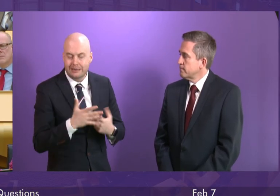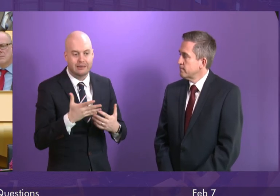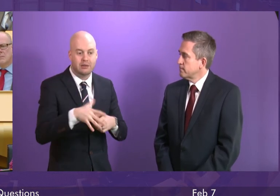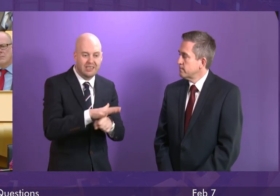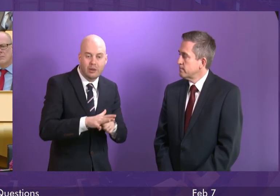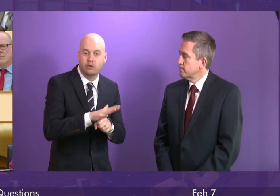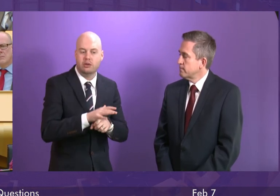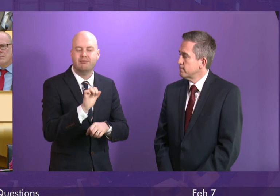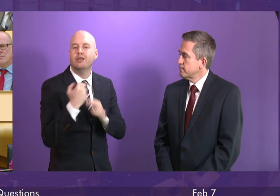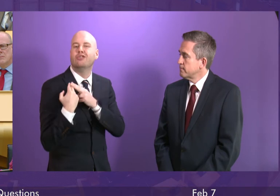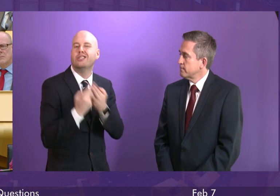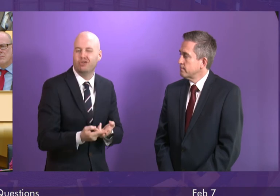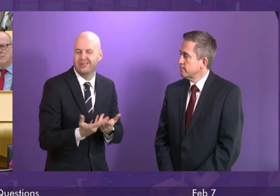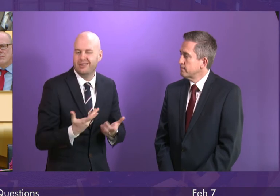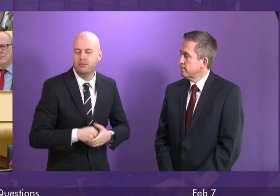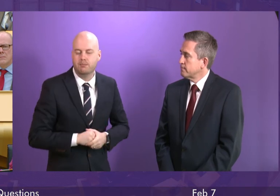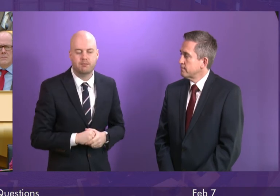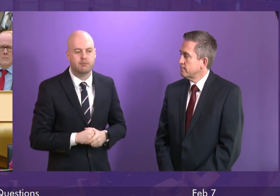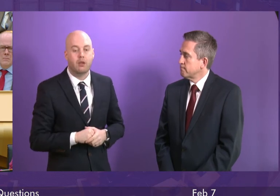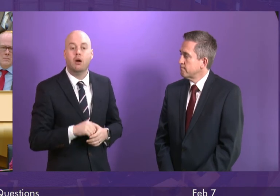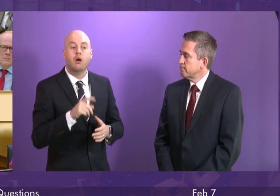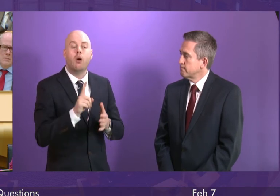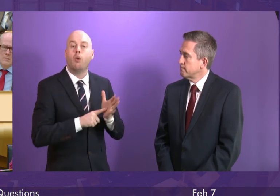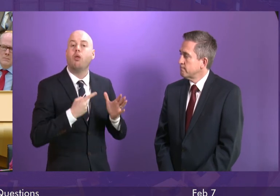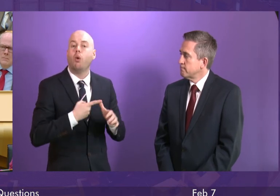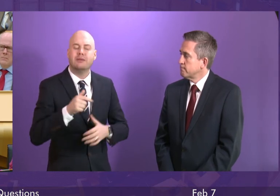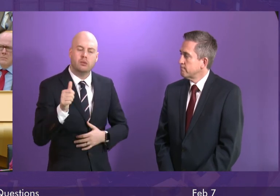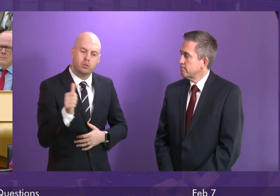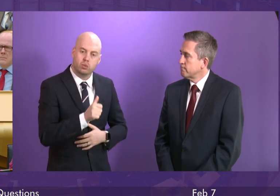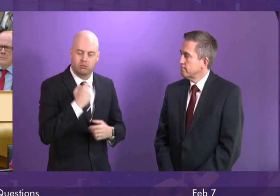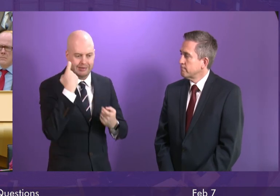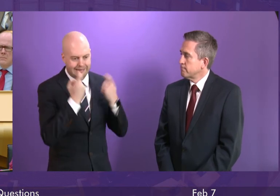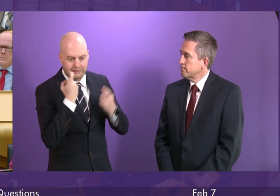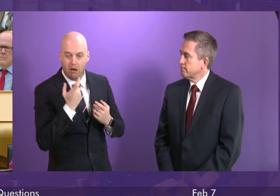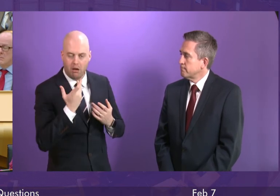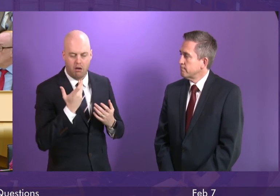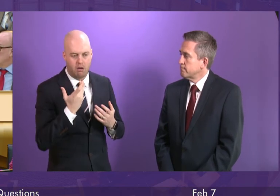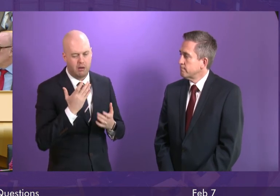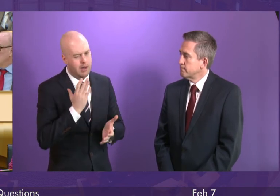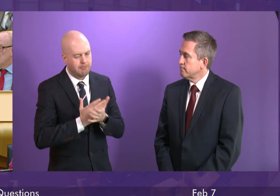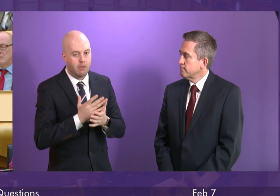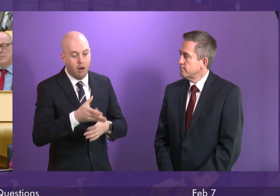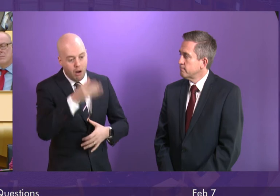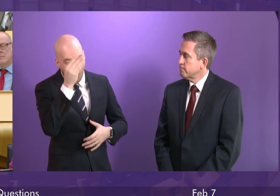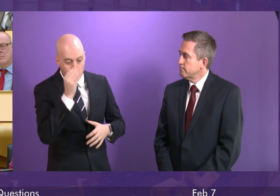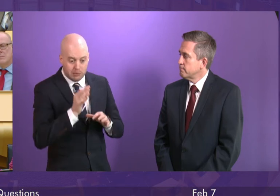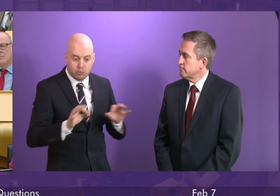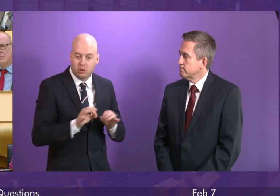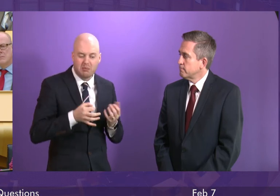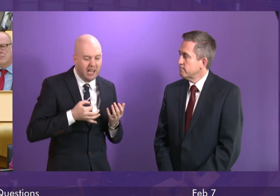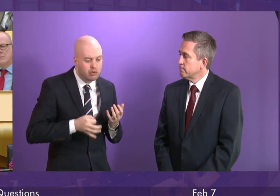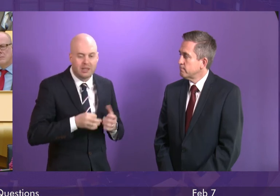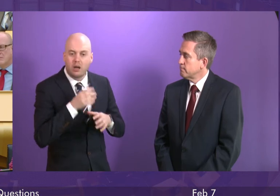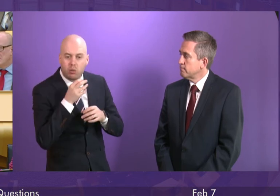In taking these decisions, local authorities should consider the undoubted benefits that learning a musical instrument can have on wellbeing